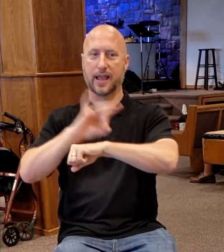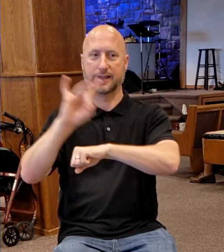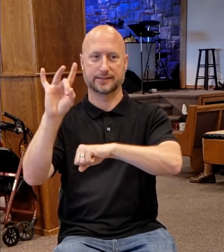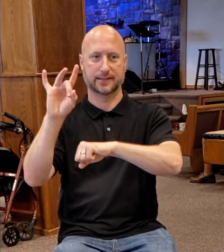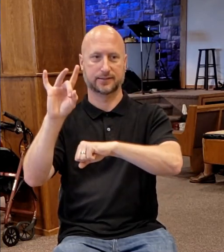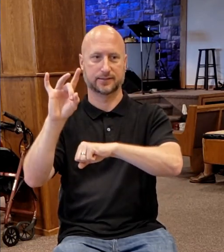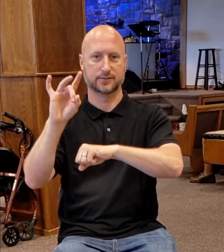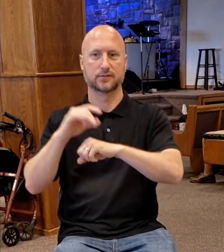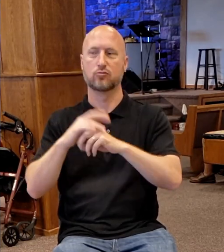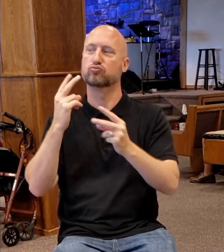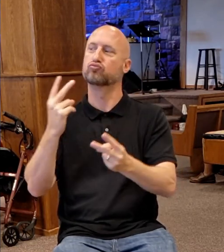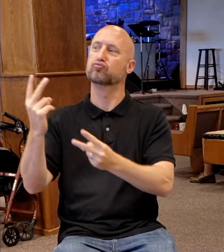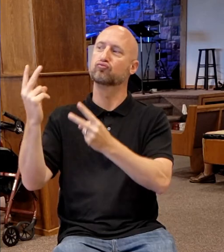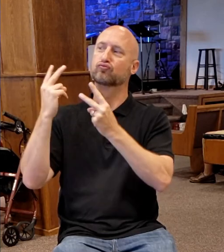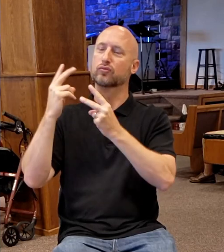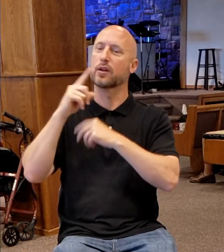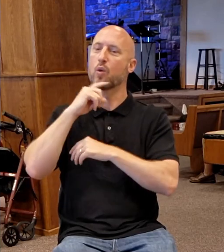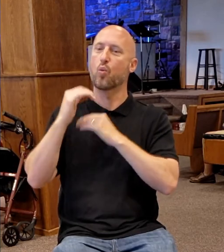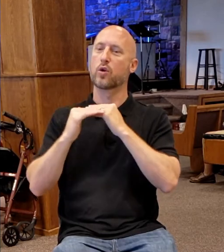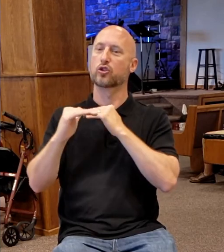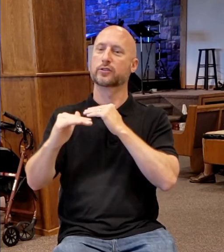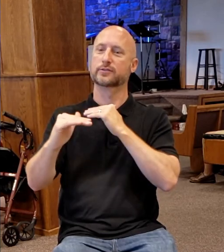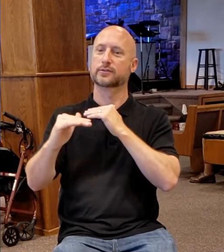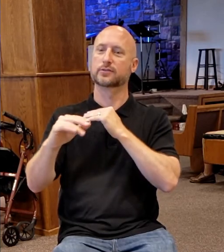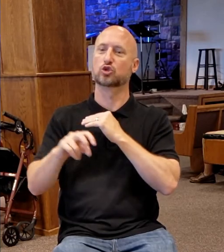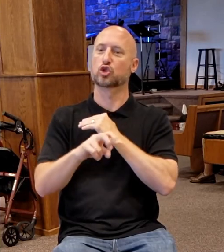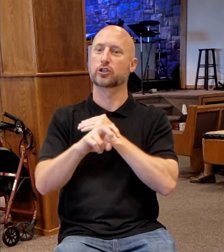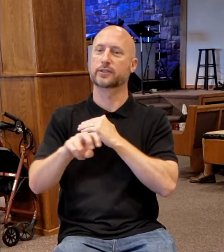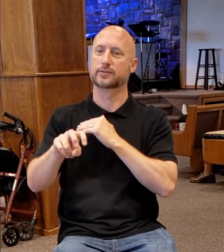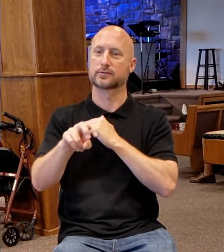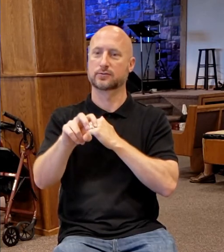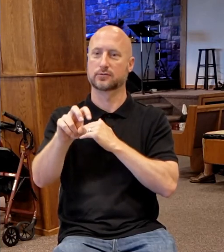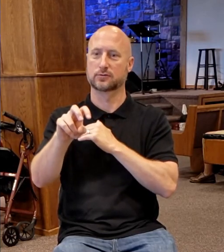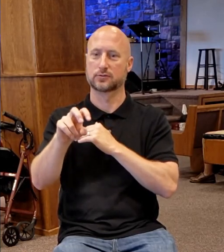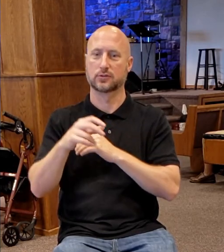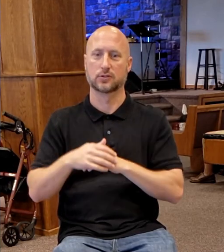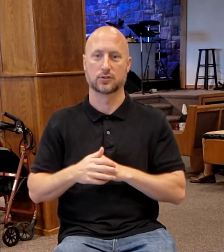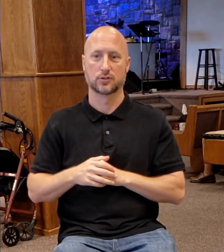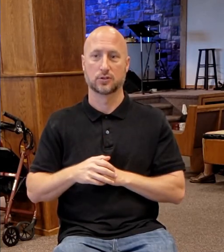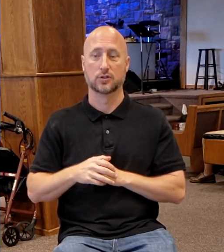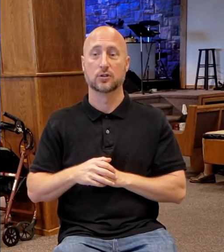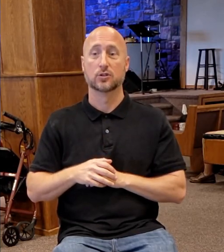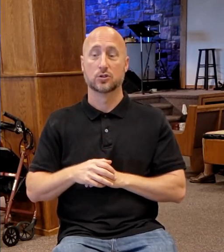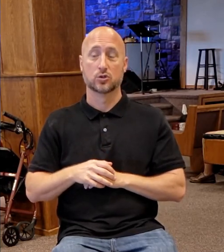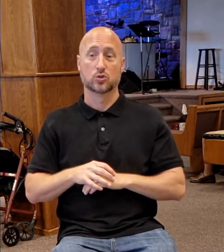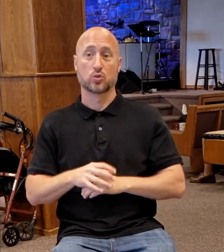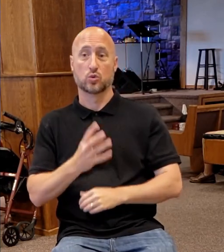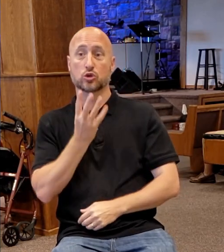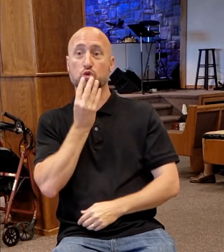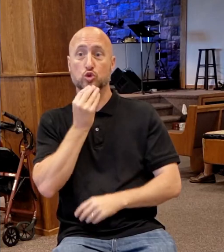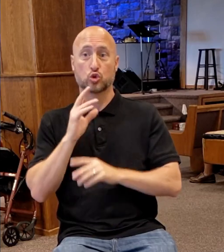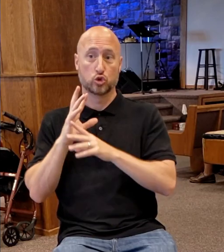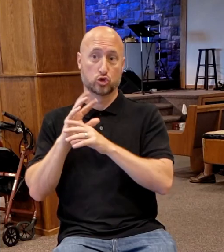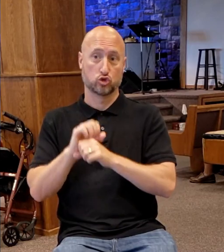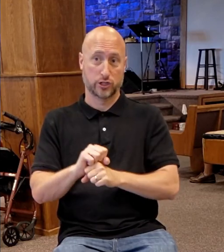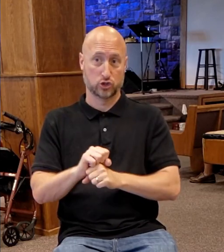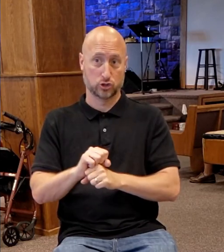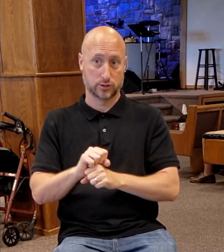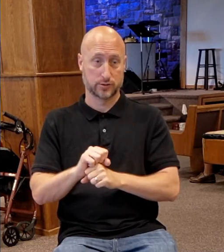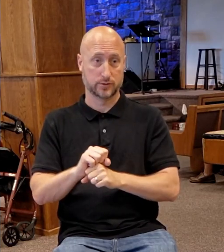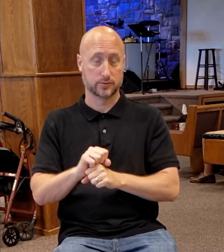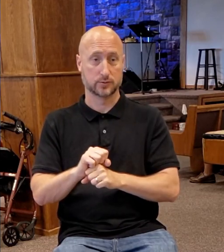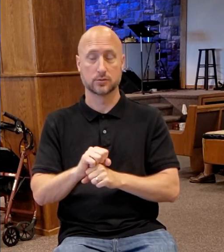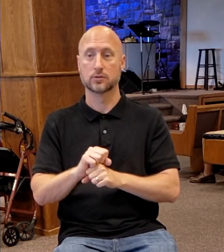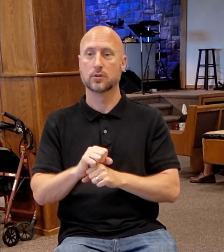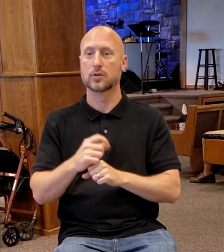journey. So, the tradition said the sides of the booth that you